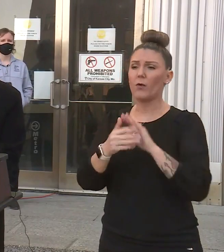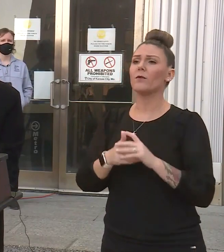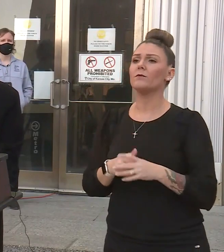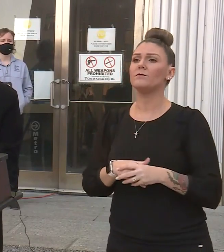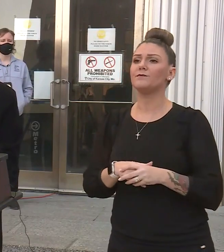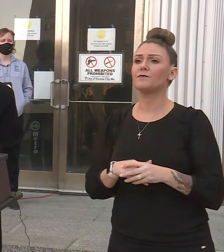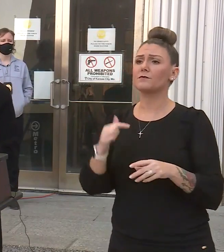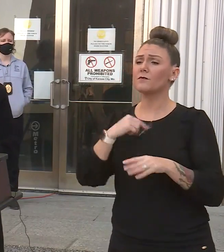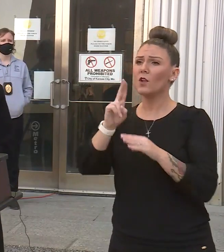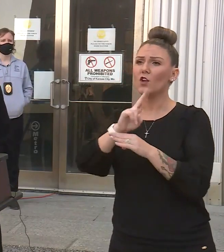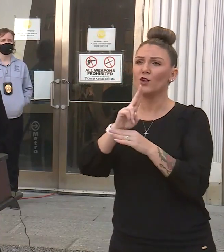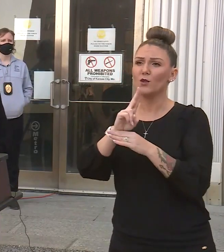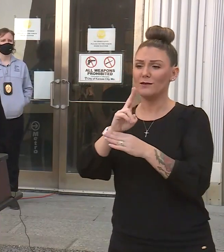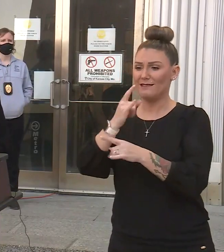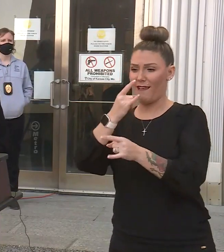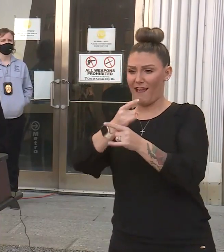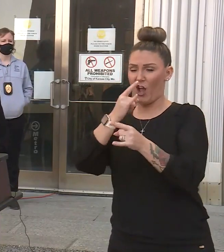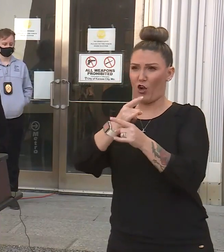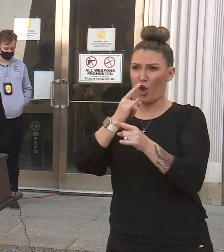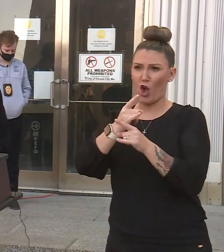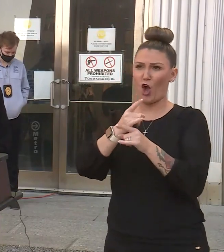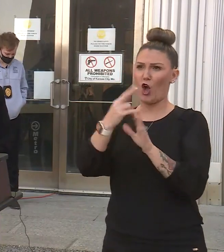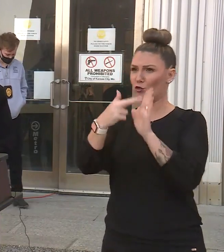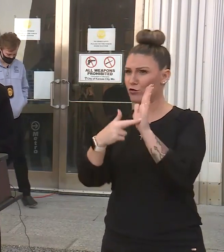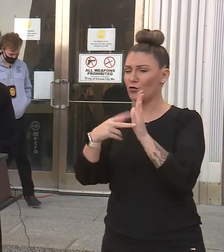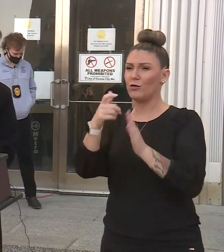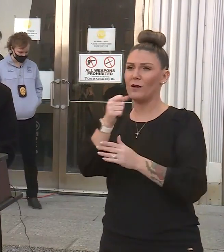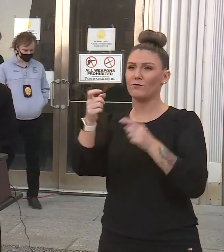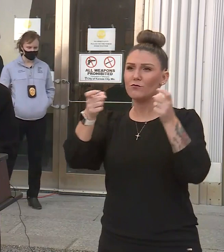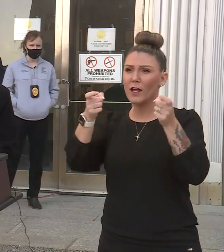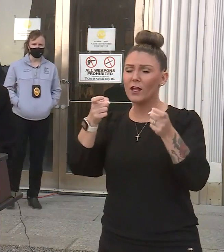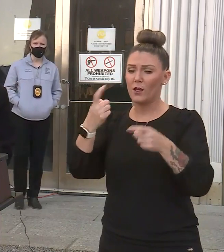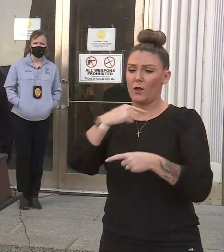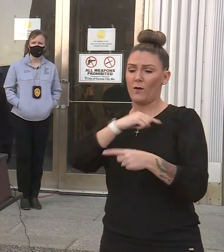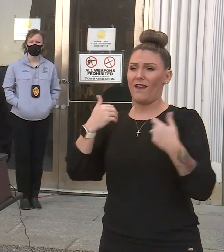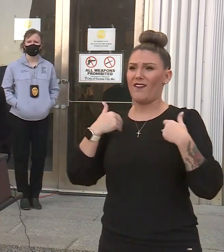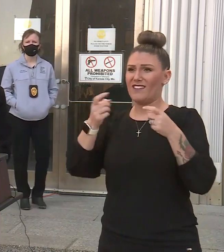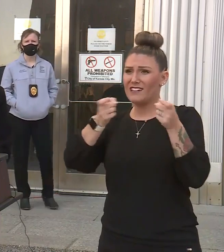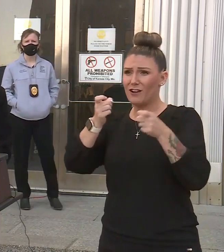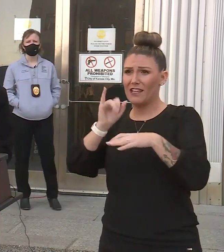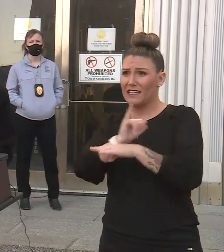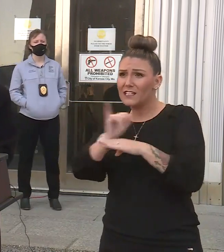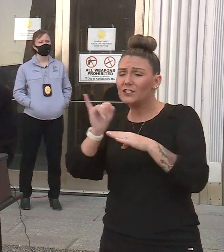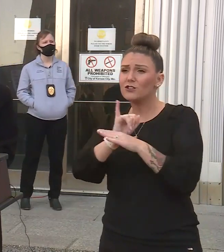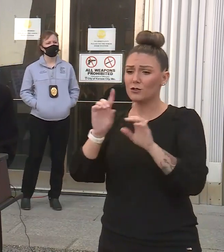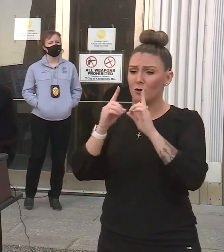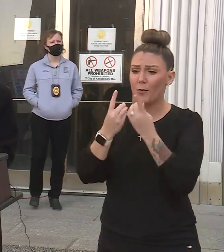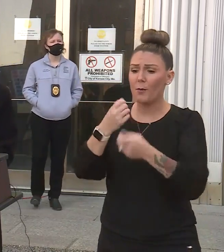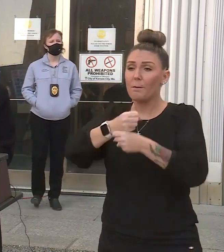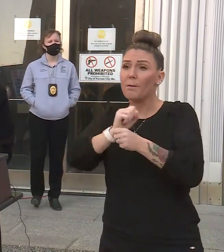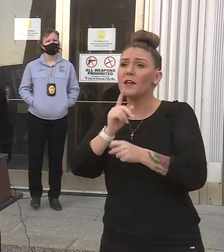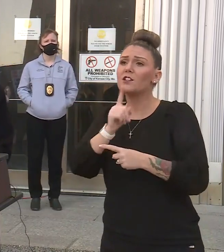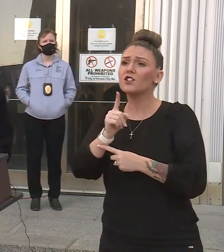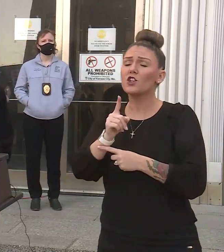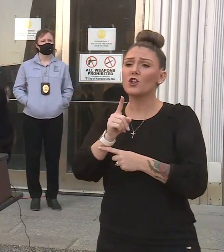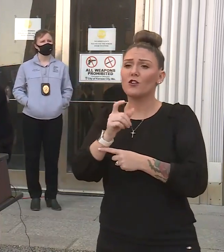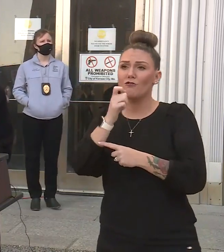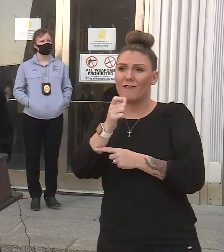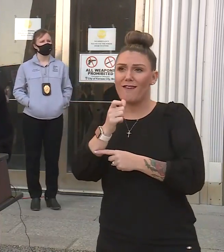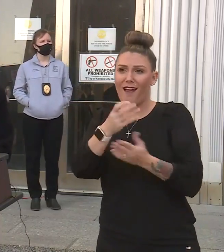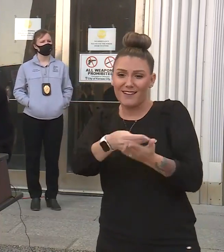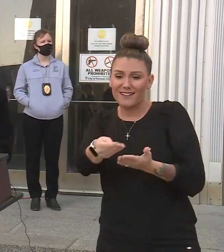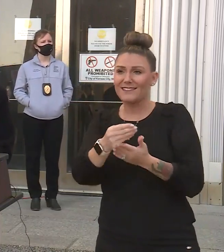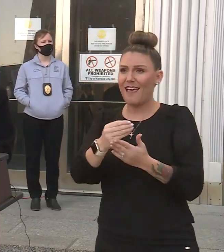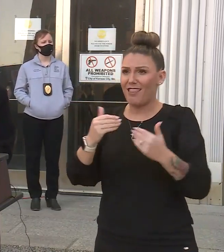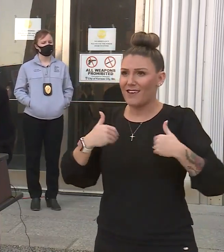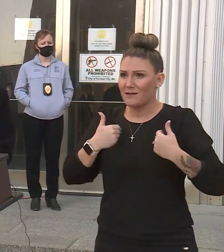the alcohol model and alcohol regulation. We have a regulated industries department that makes sure that folks aren't selling to minors, they spot